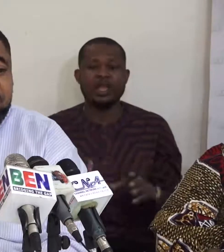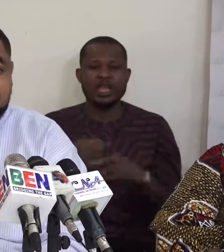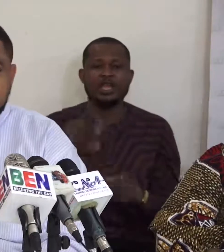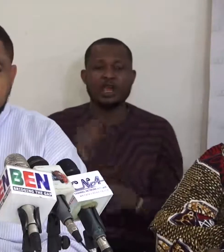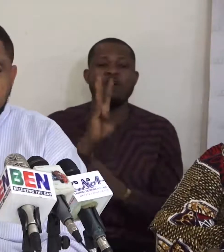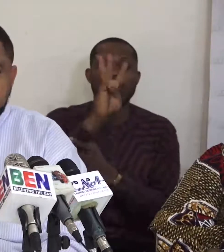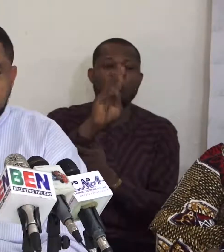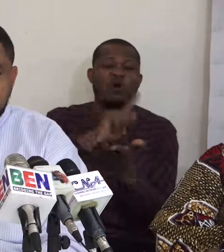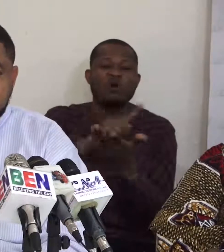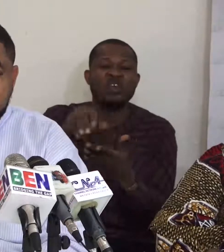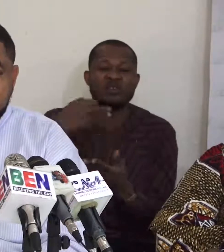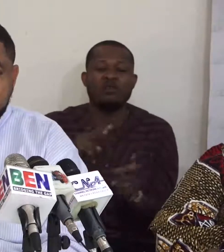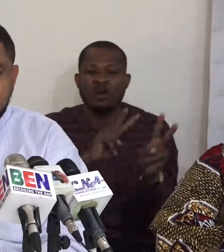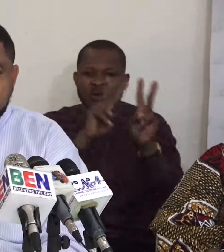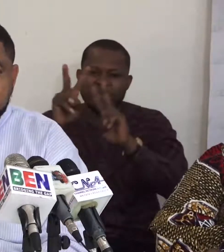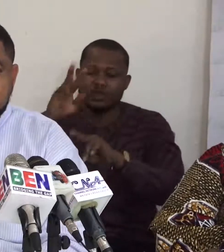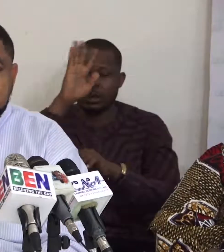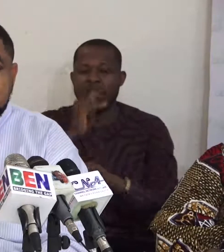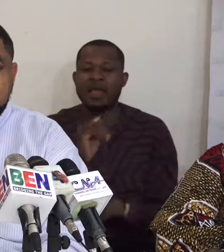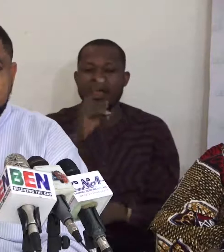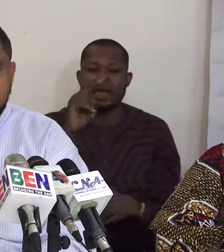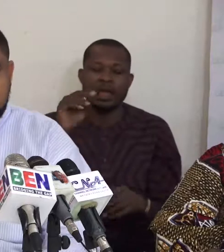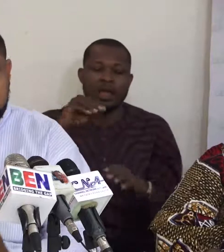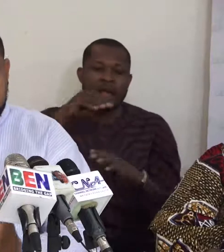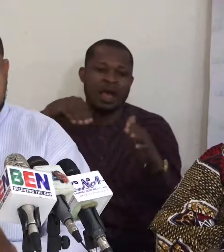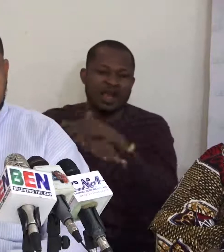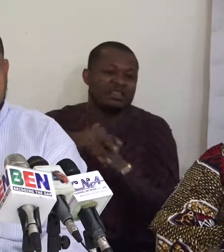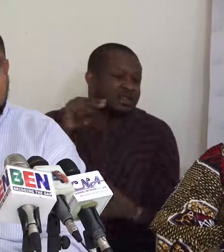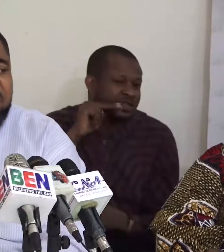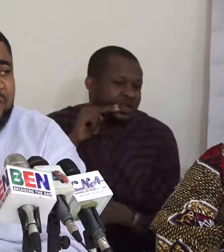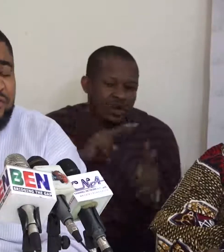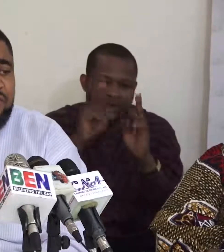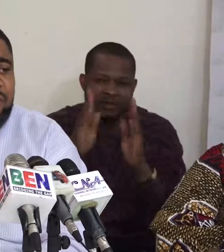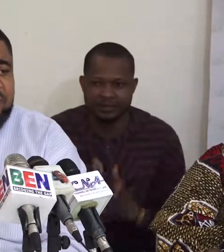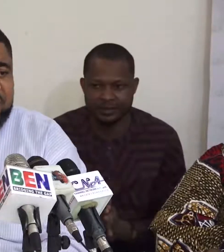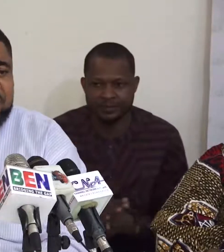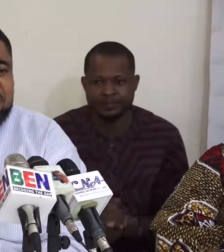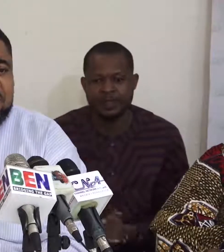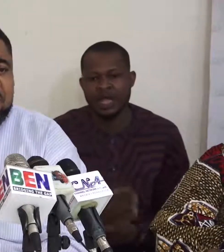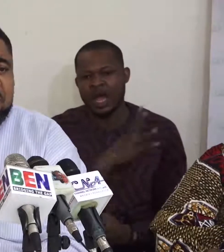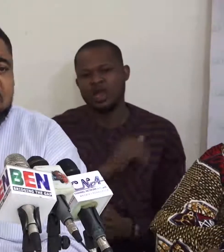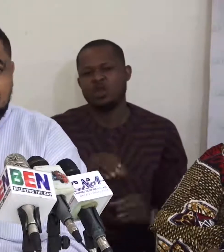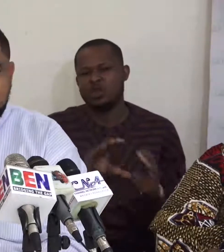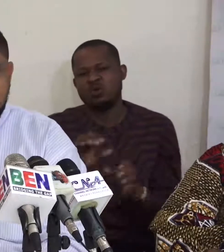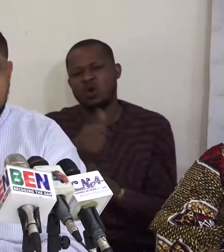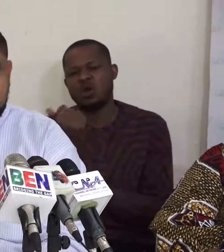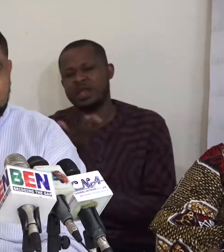by Access Nigeria observers, you know, and go ahead to do other things on the positives,